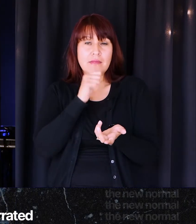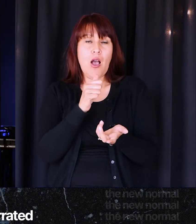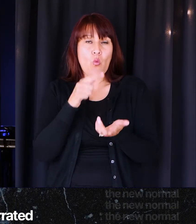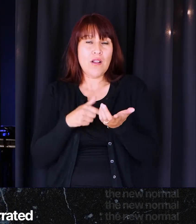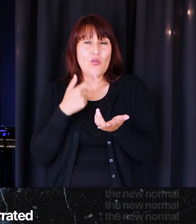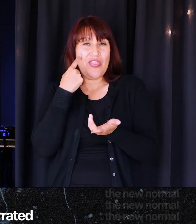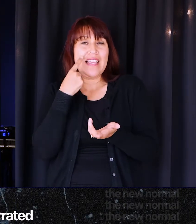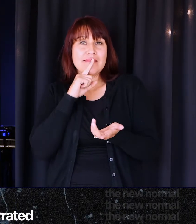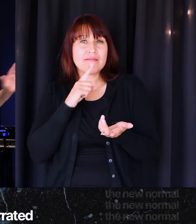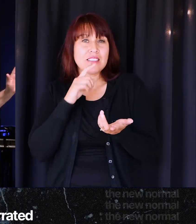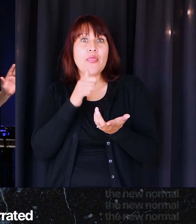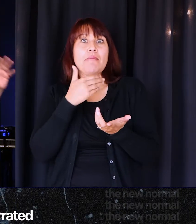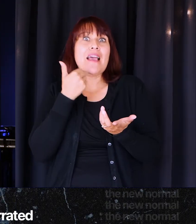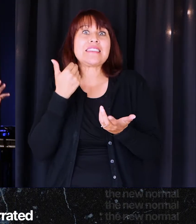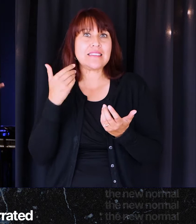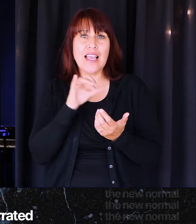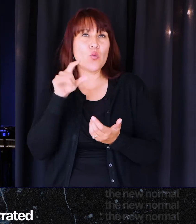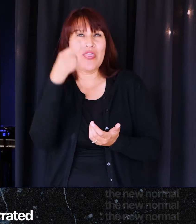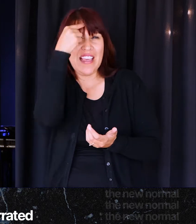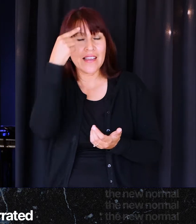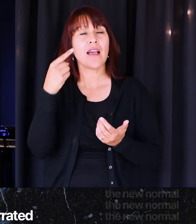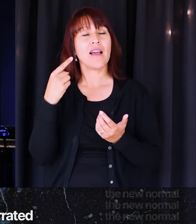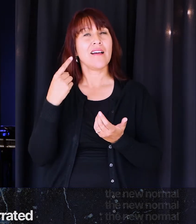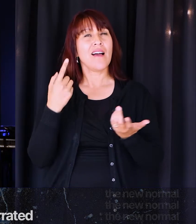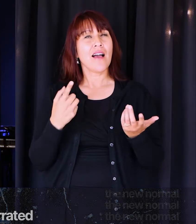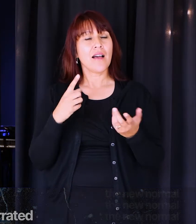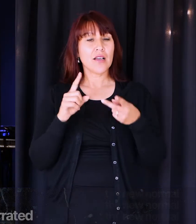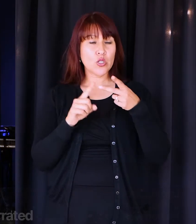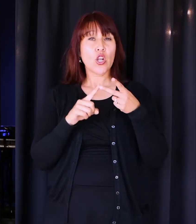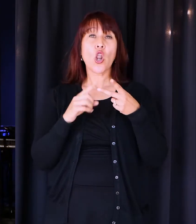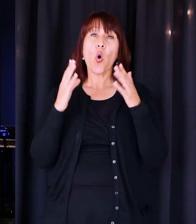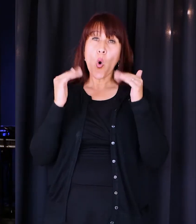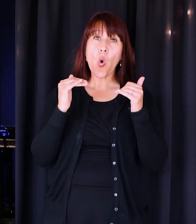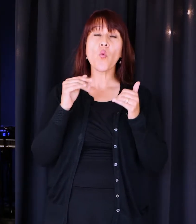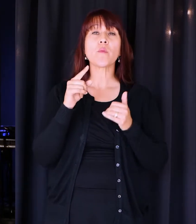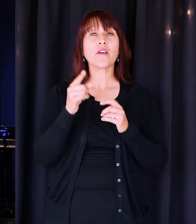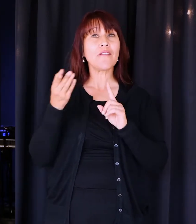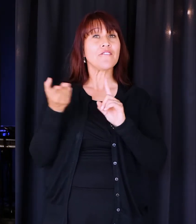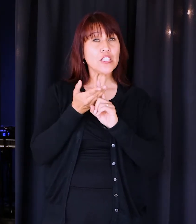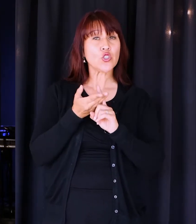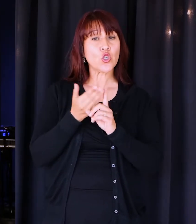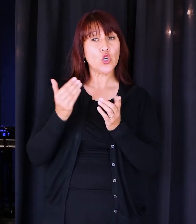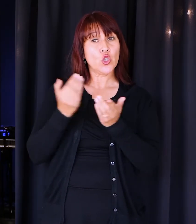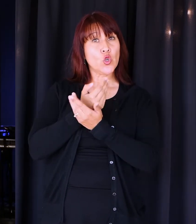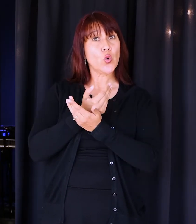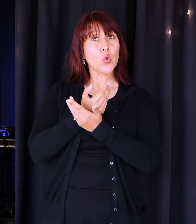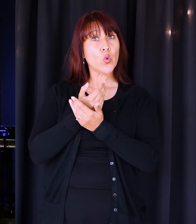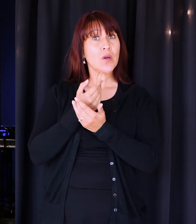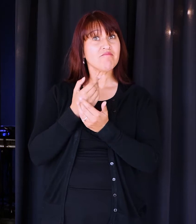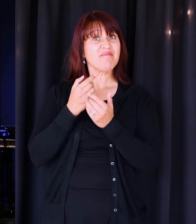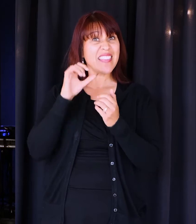about that in a second, but I really do believe normal is overrated. And then I'm hoping to convince you that new is